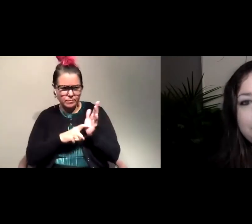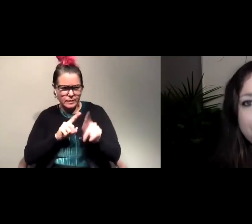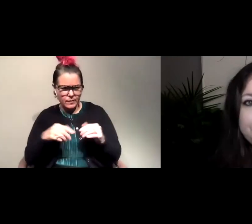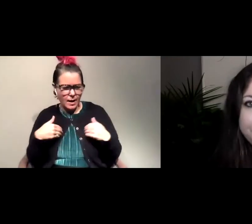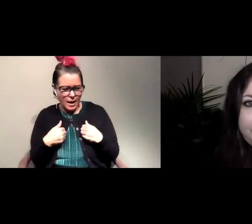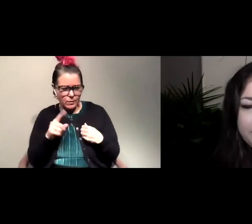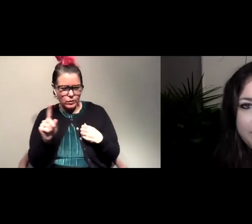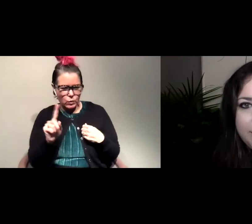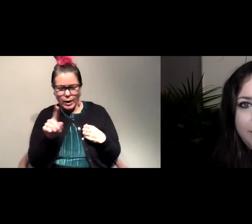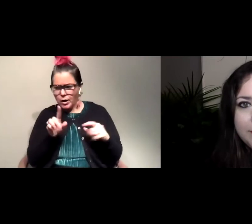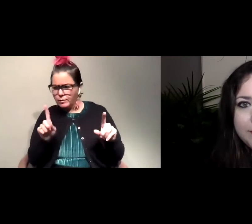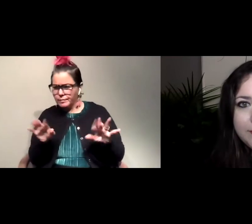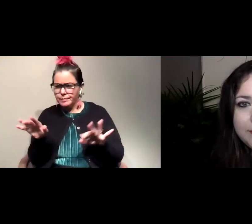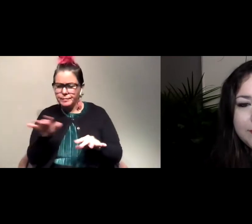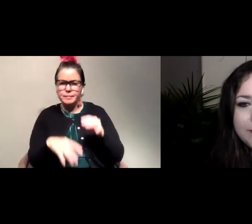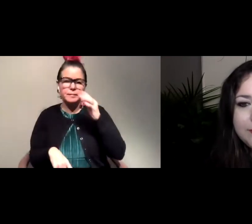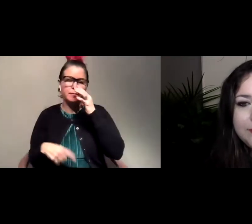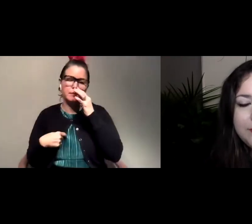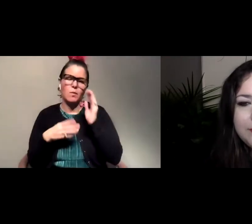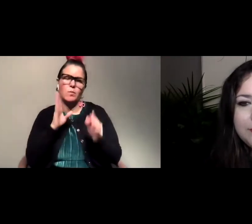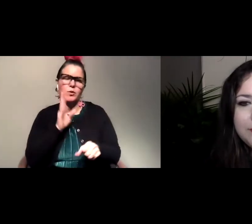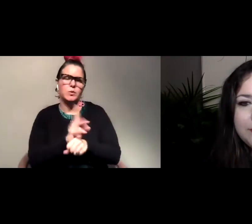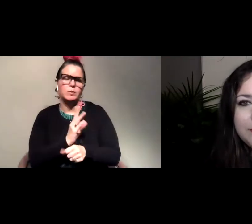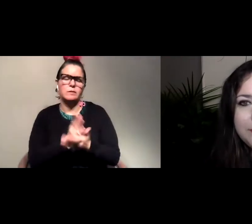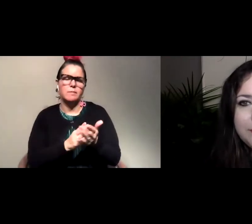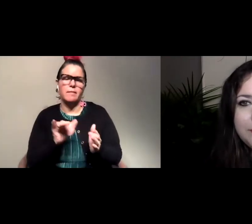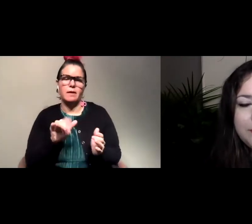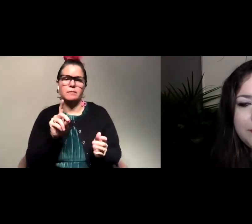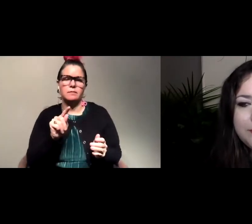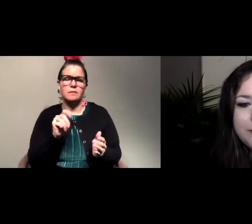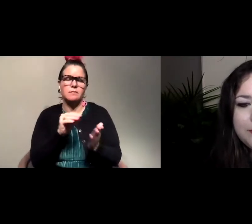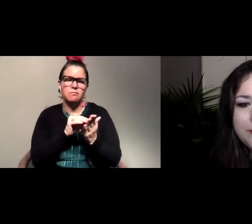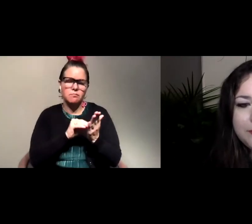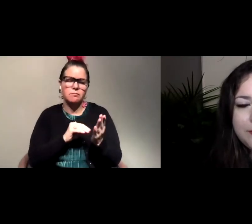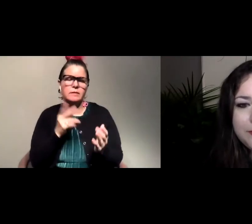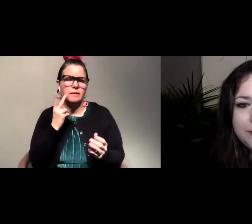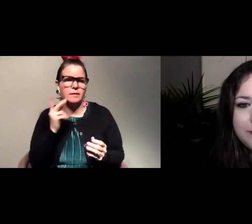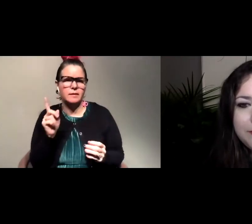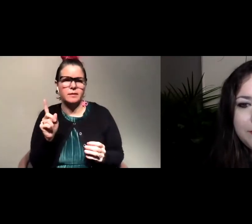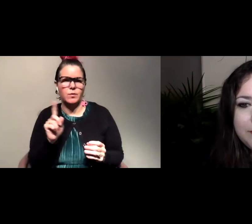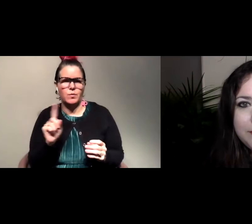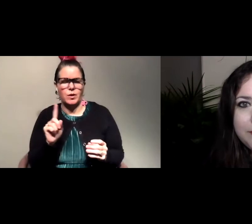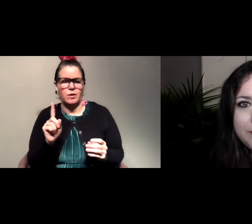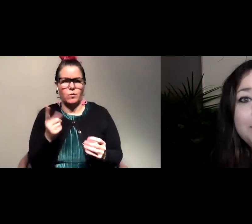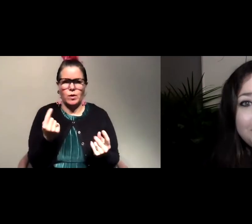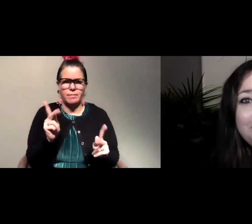and so I'm going to plan on using some of that data to see what people are seeing in Halifax and where